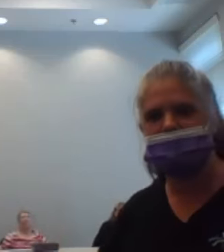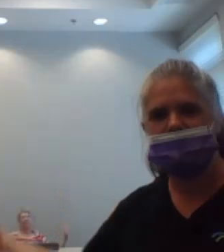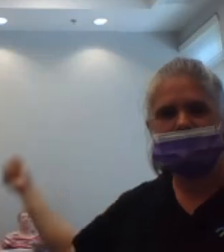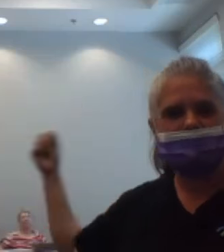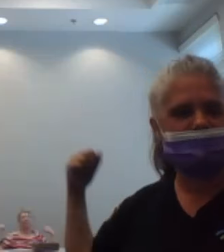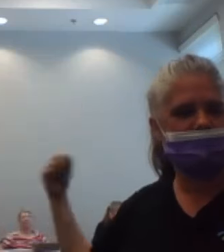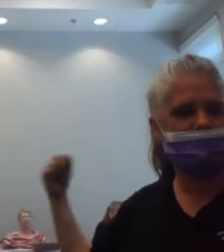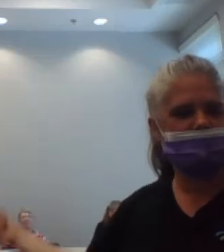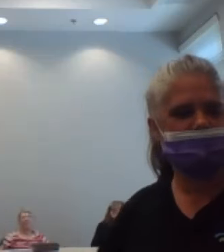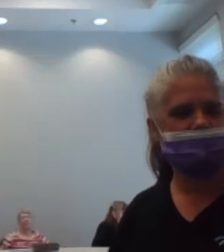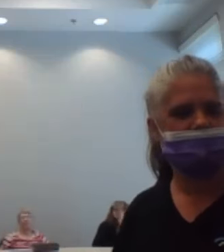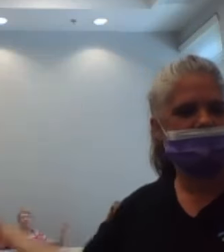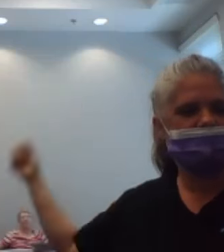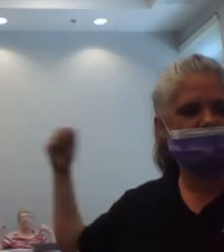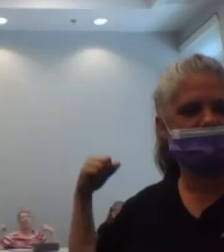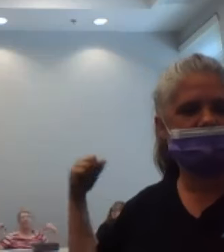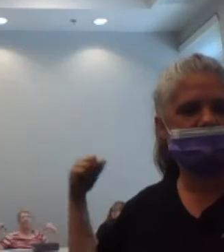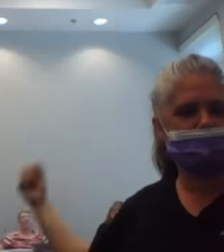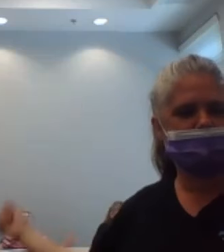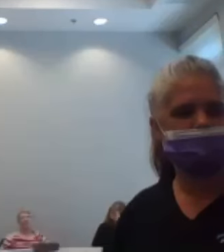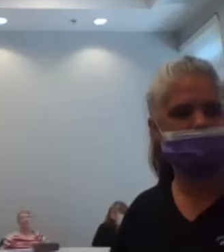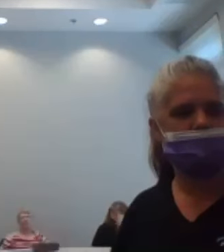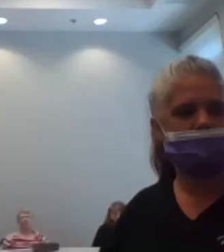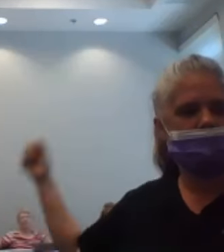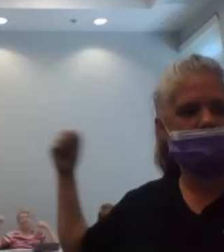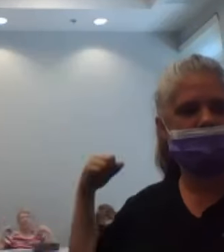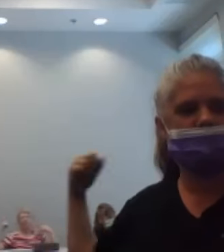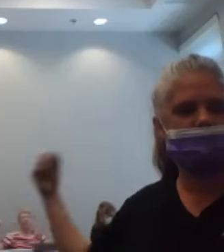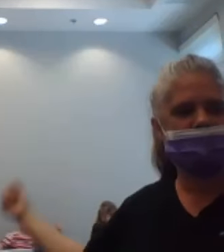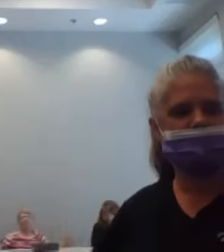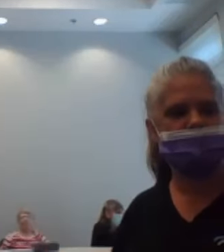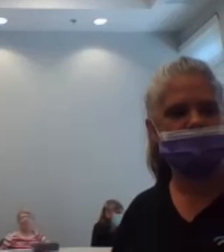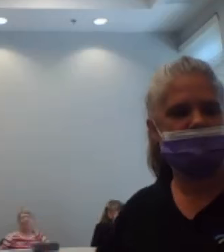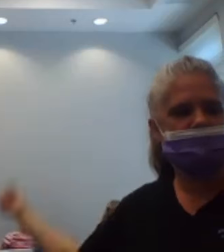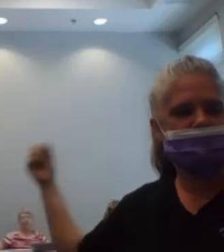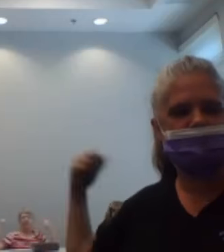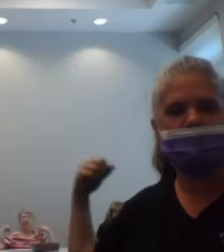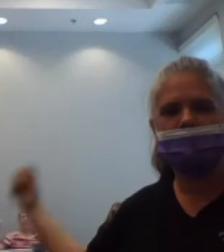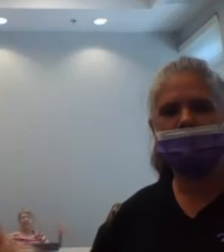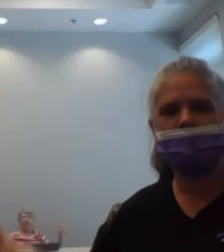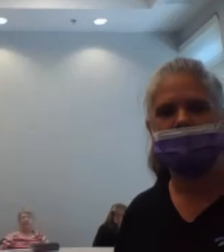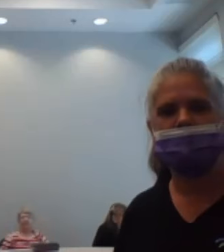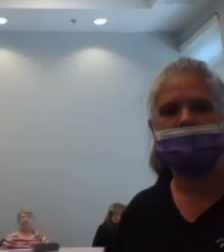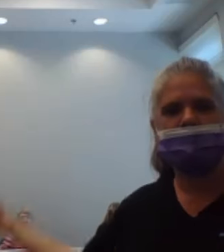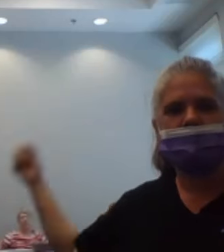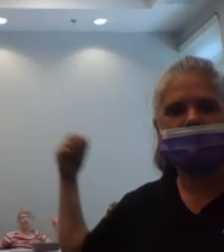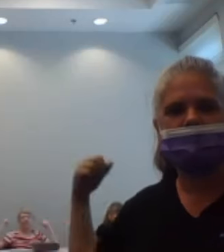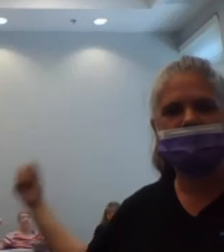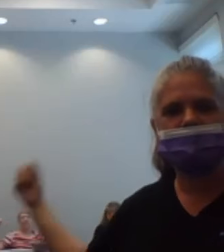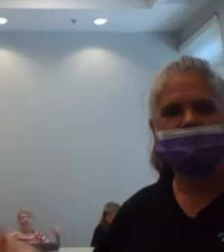nine, 10, 11, 12, 12, 13,